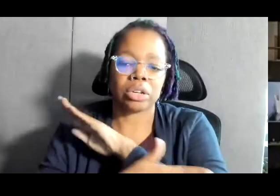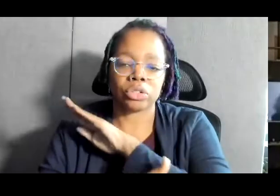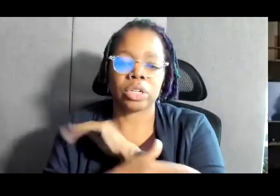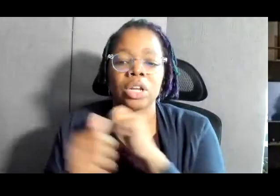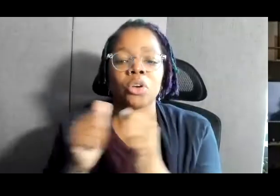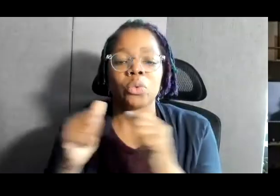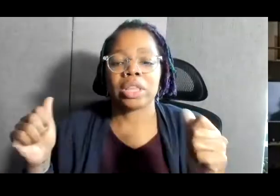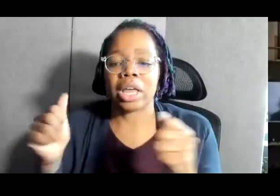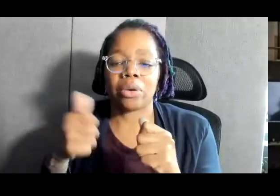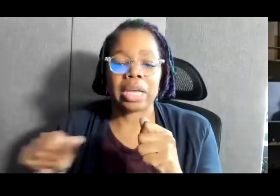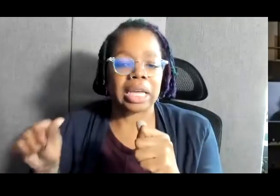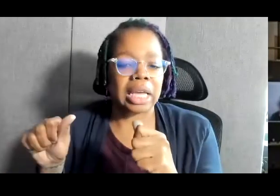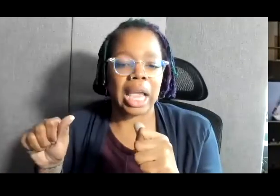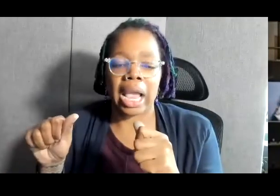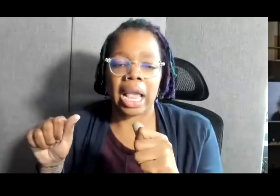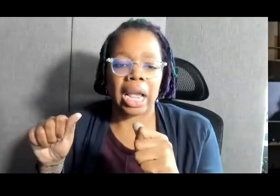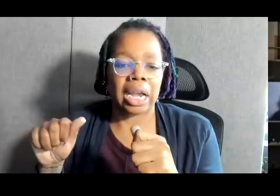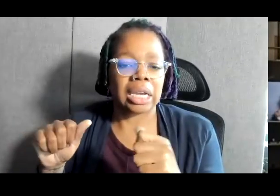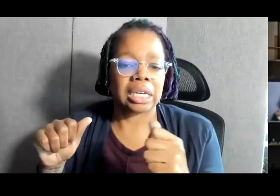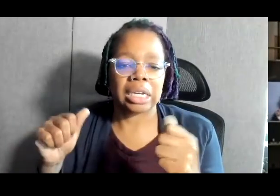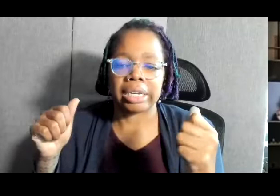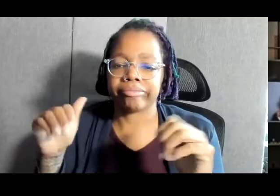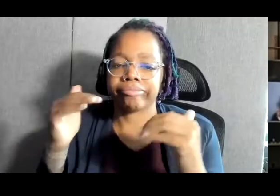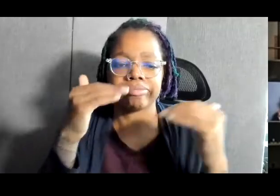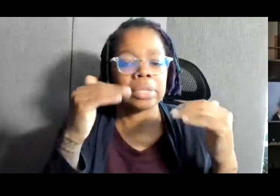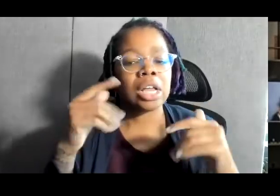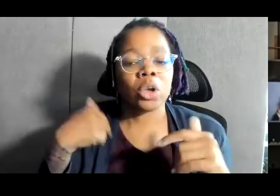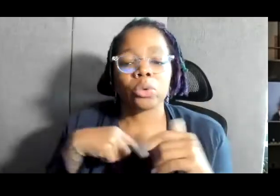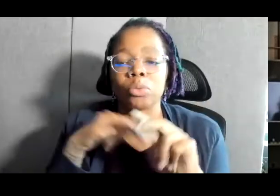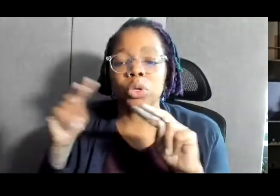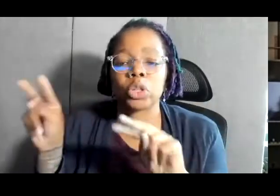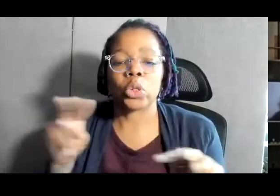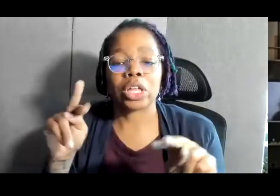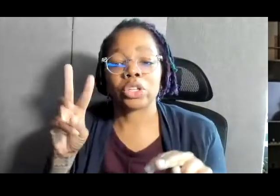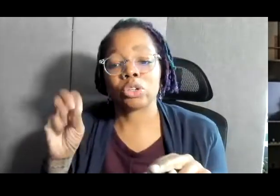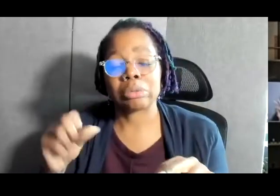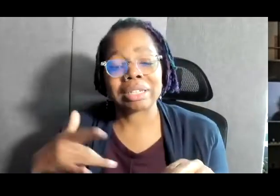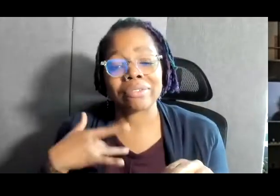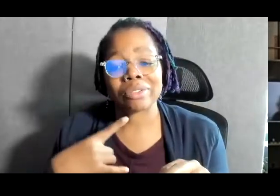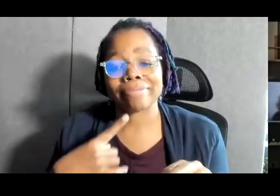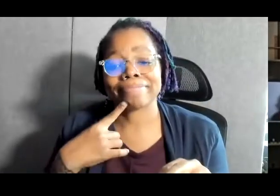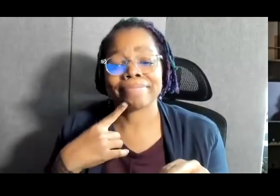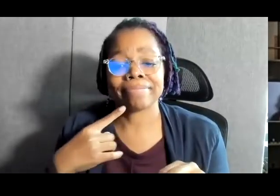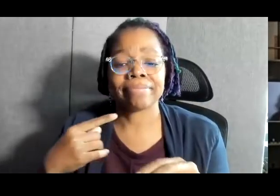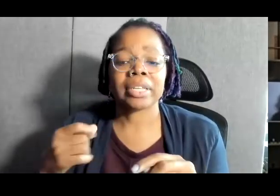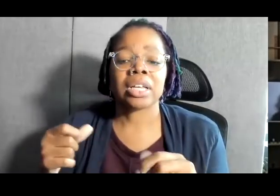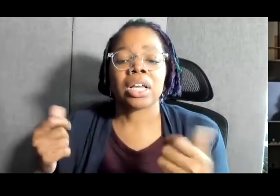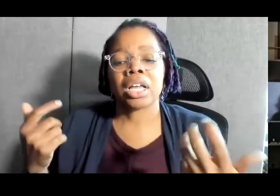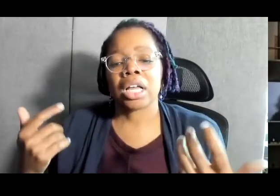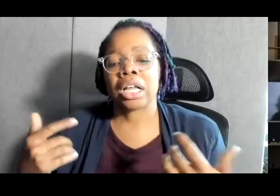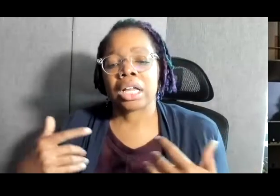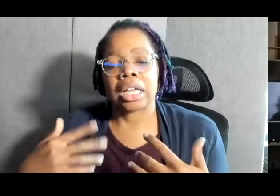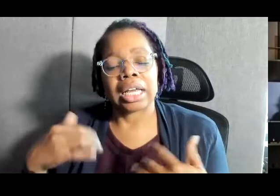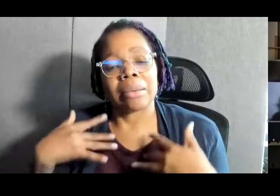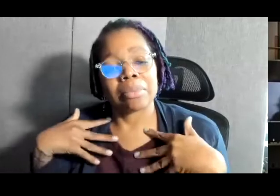any discrimination. As we look at the news, we can find it to be quite discouraging. It can get deflating. It can